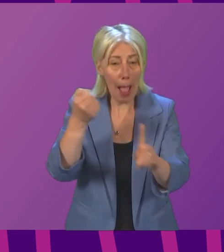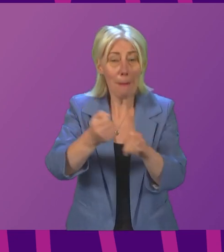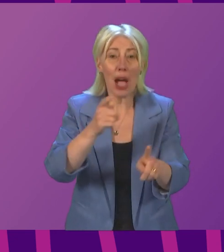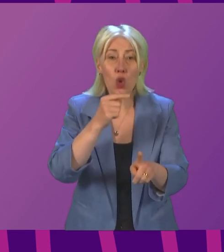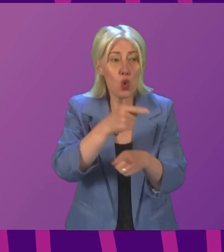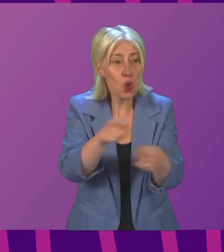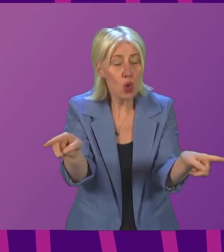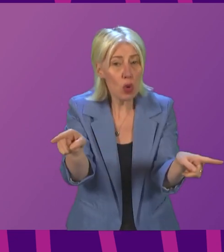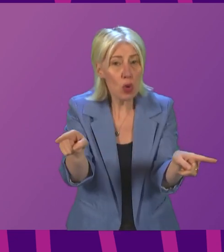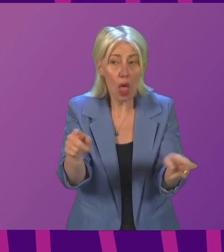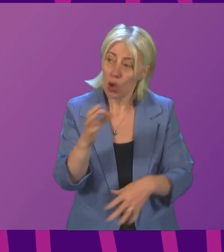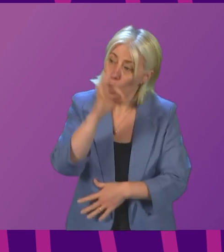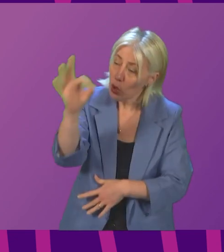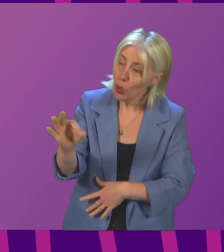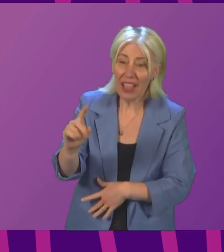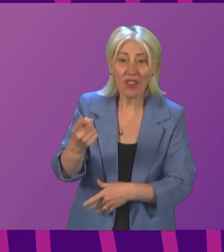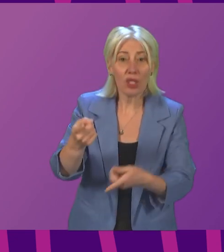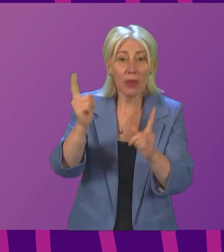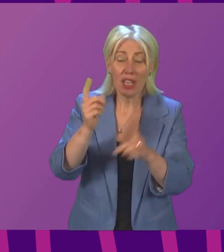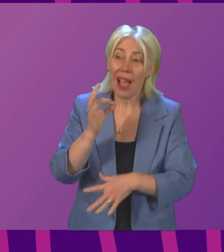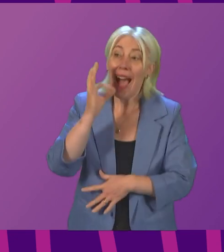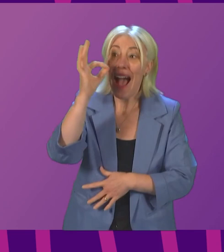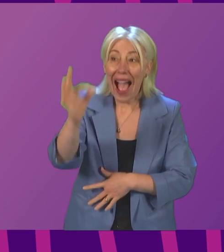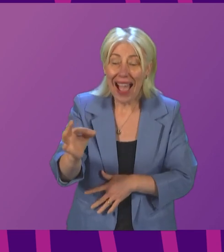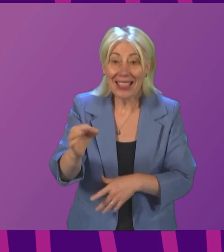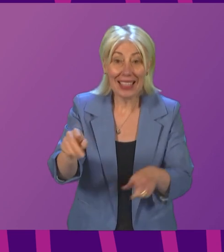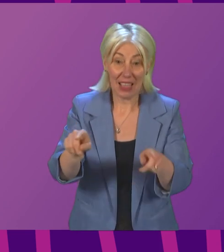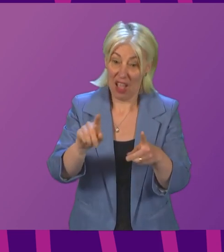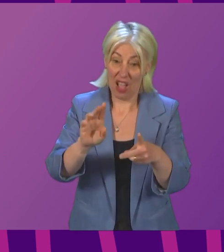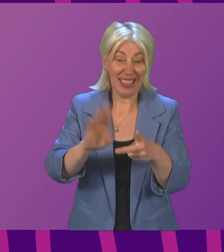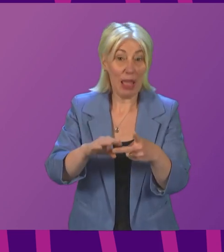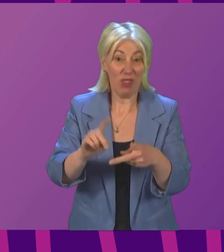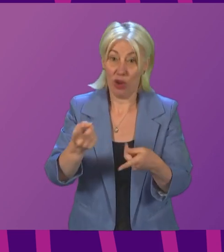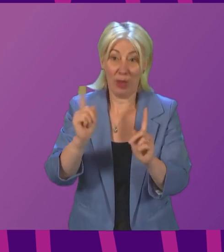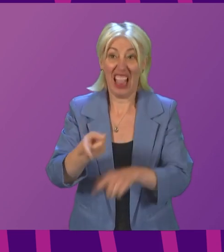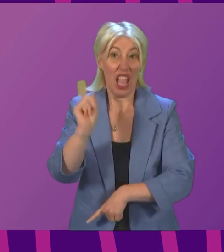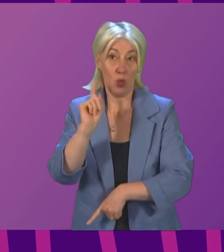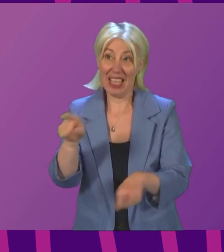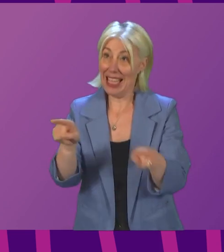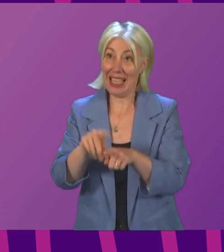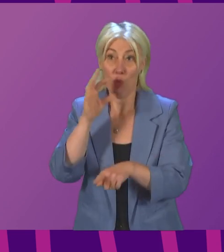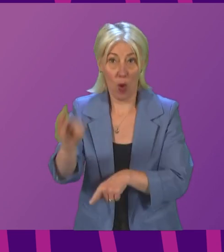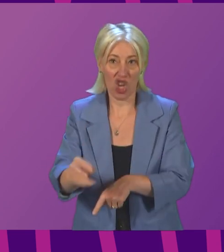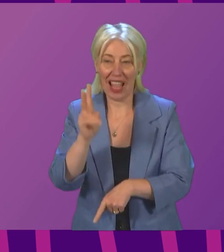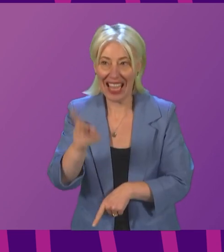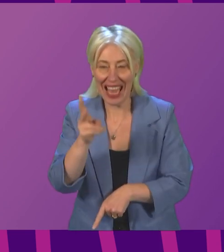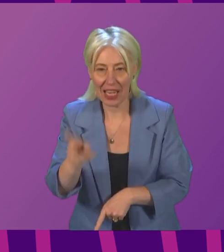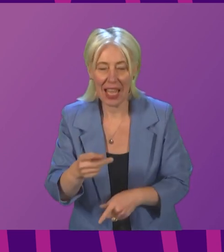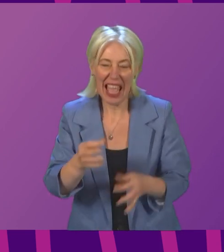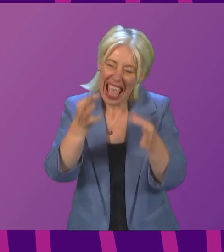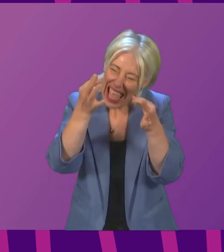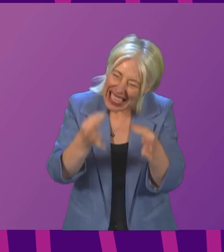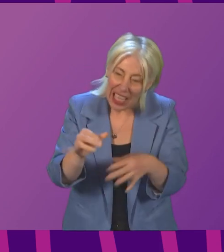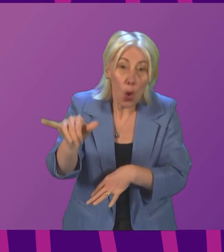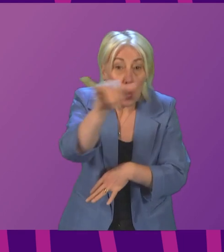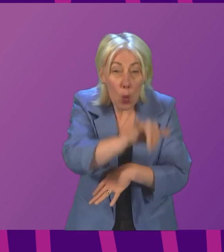Let me ask the First Minister the same question I asked the Deputy First Minister last week. Exactly which